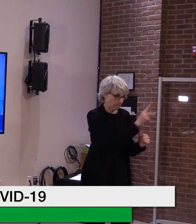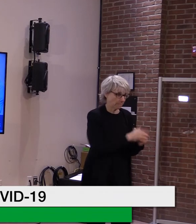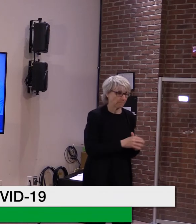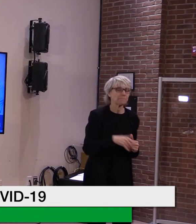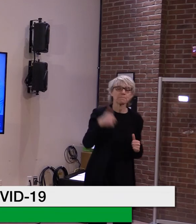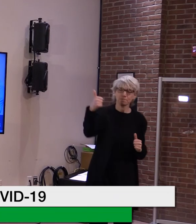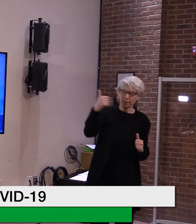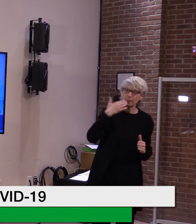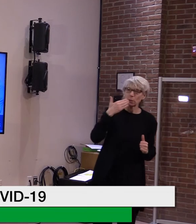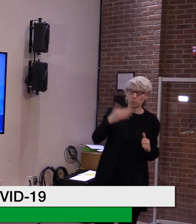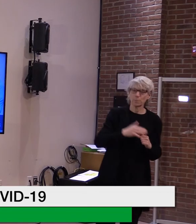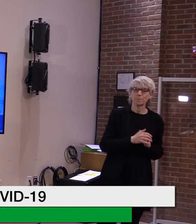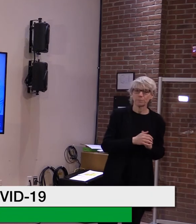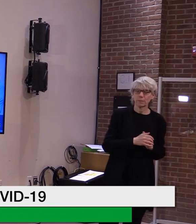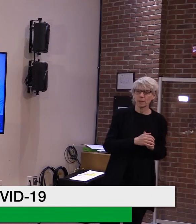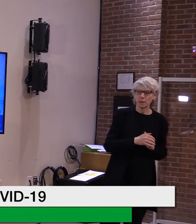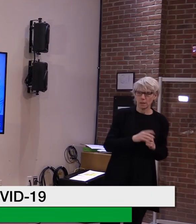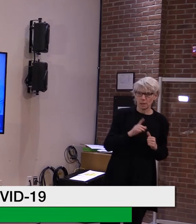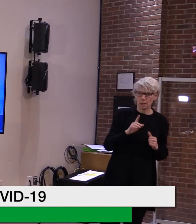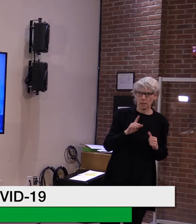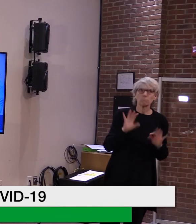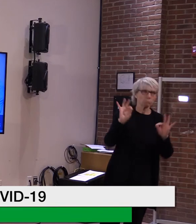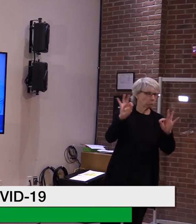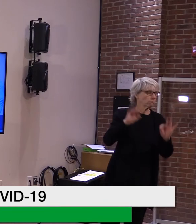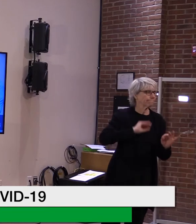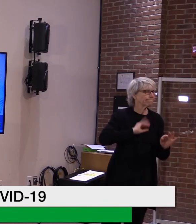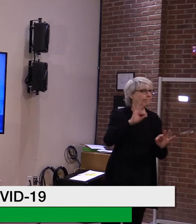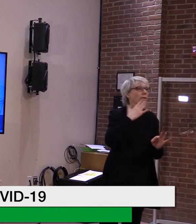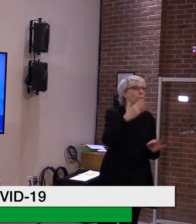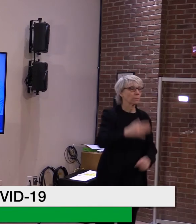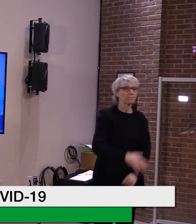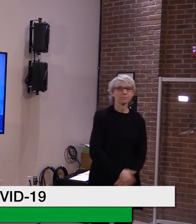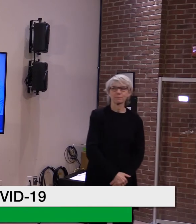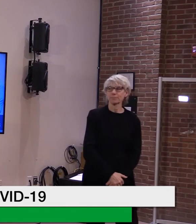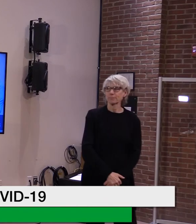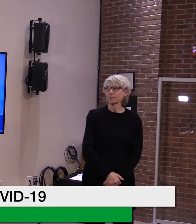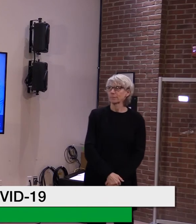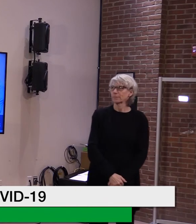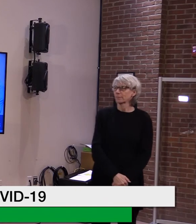Sure. Thank you. And, uh, I think that'll be it for me today. Thank you, governor.